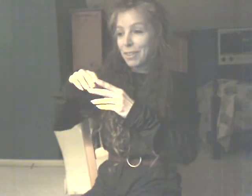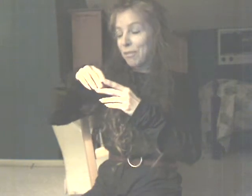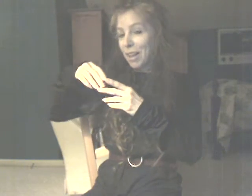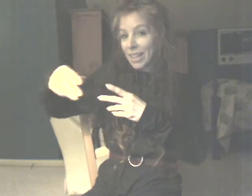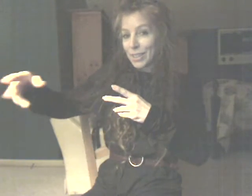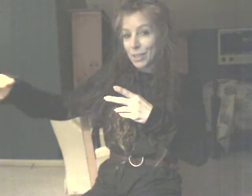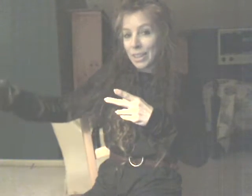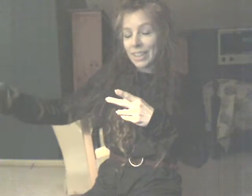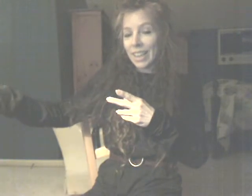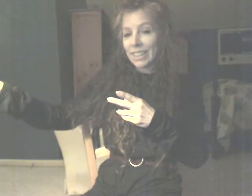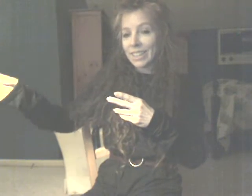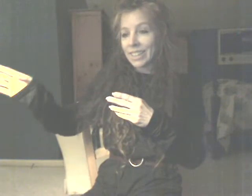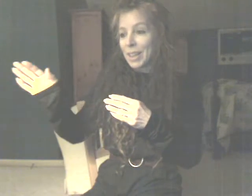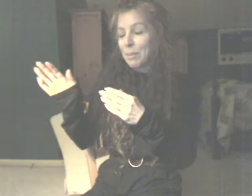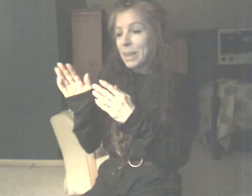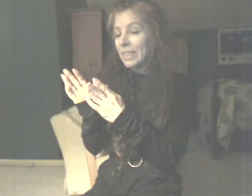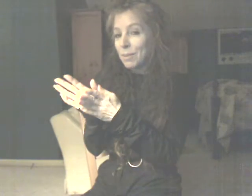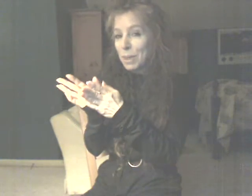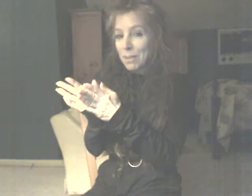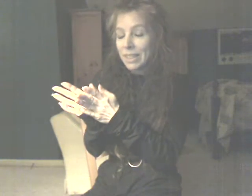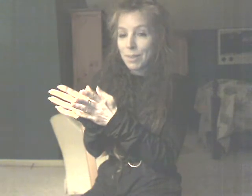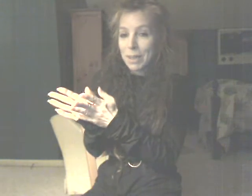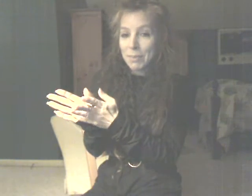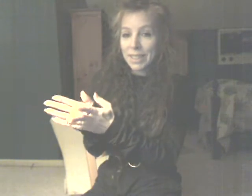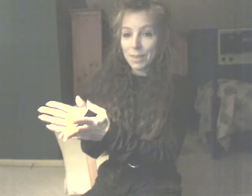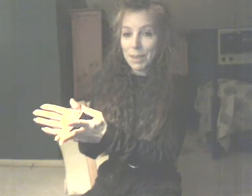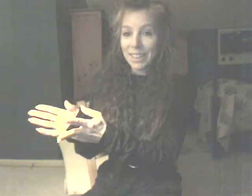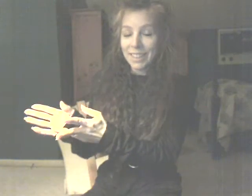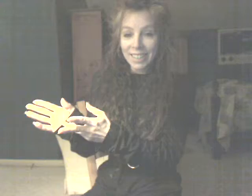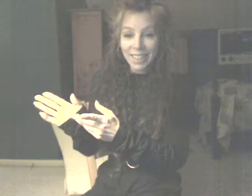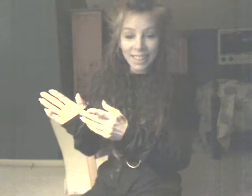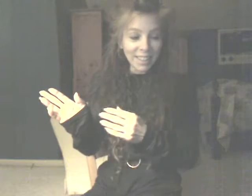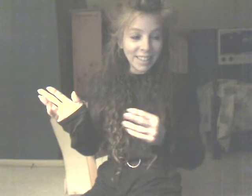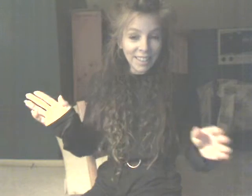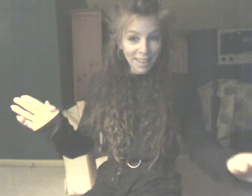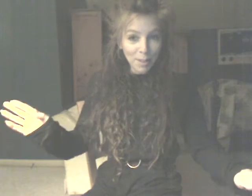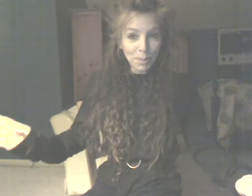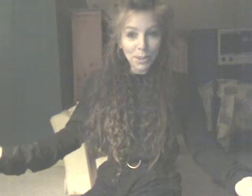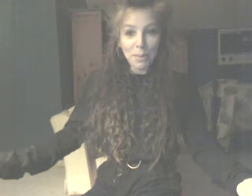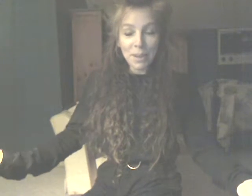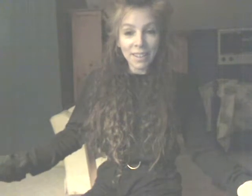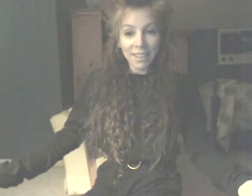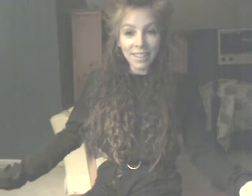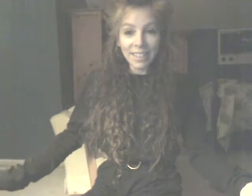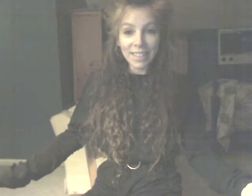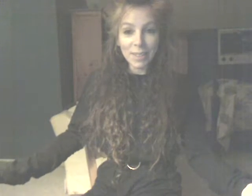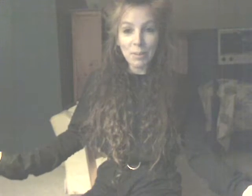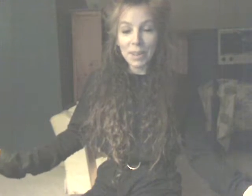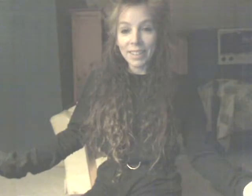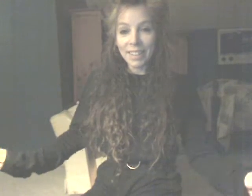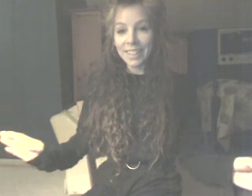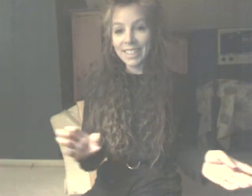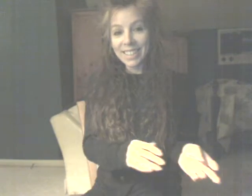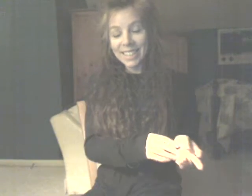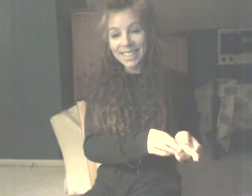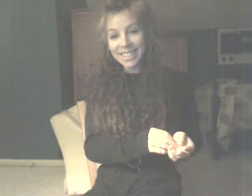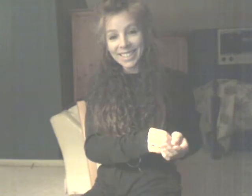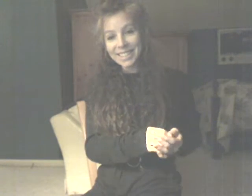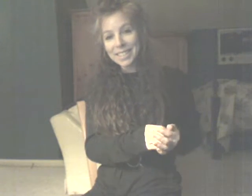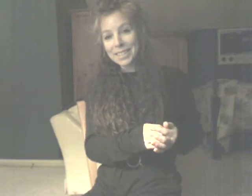a vast grand canyon? Mend me, mend me, mend me. I need help. Soap my heart. Soap my heart. You know.